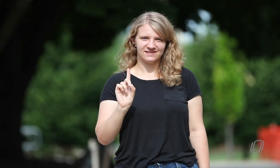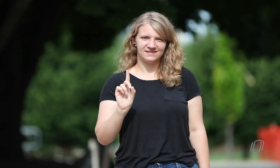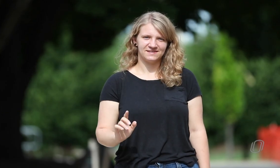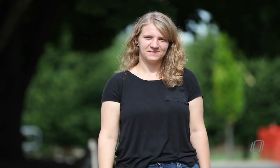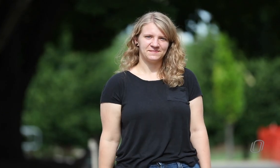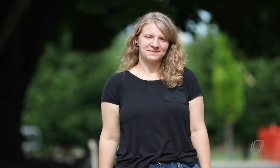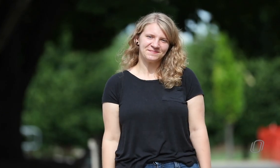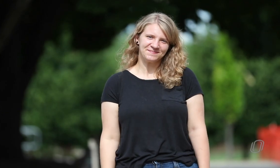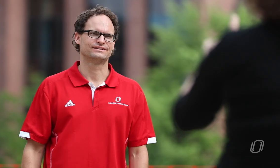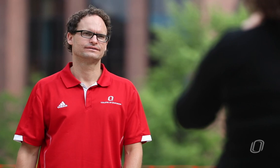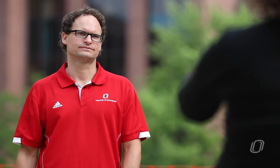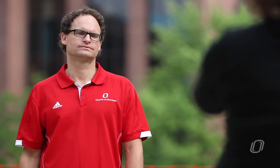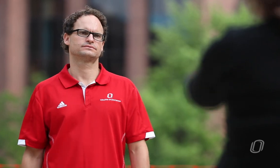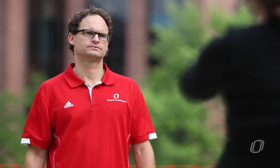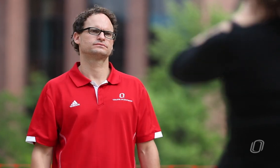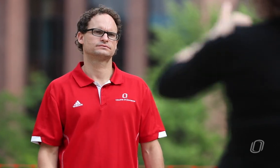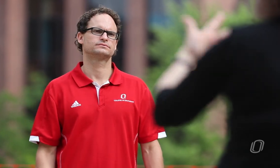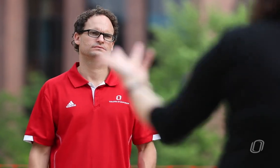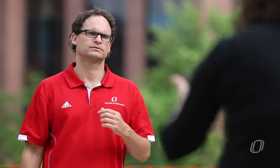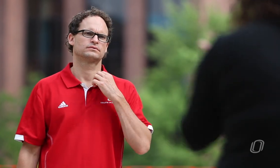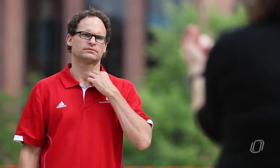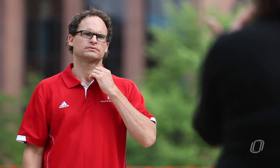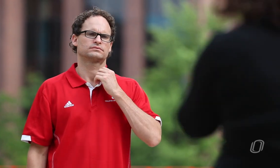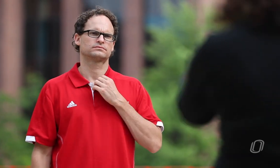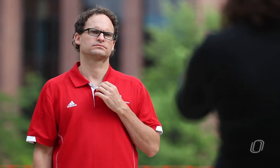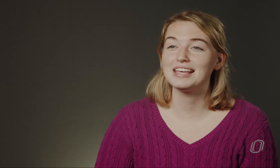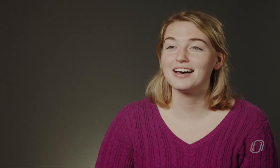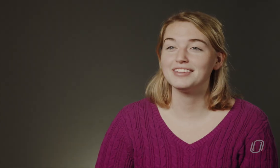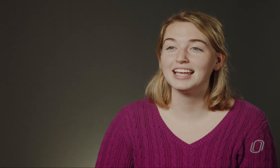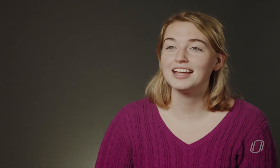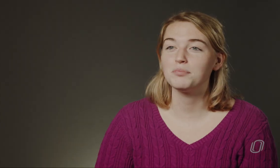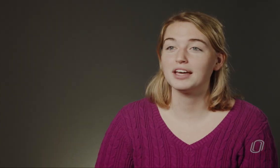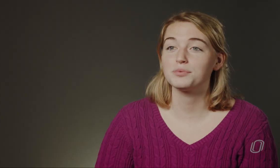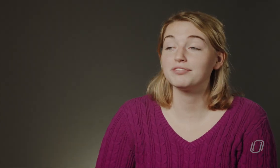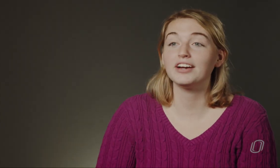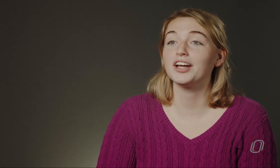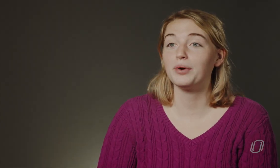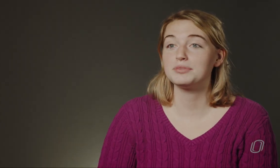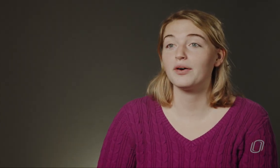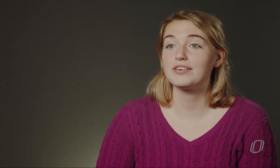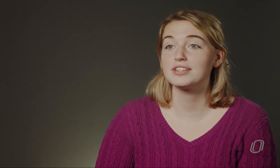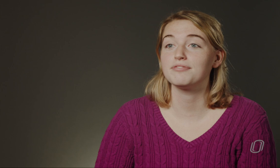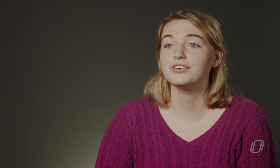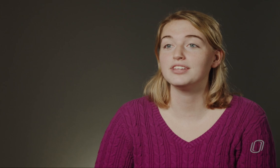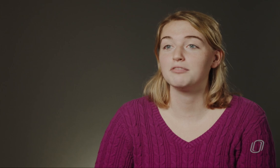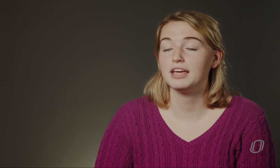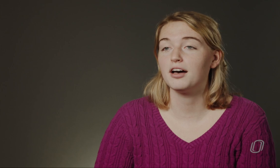and all of the effort that you put in through the semesters really pays off in the end because we're very equipped to go out into the field and become